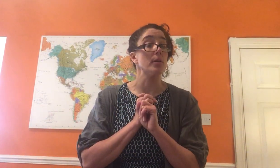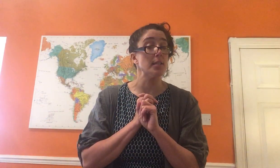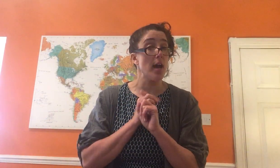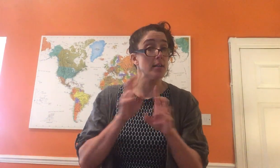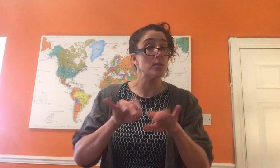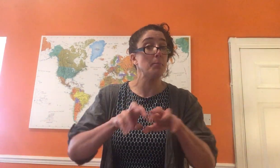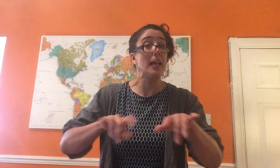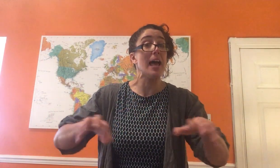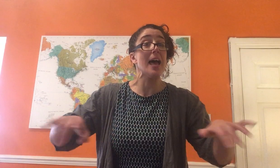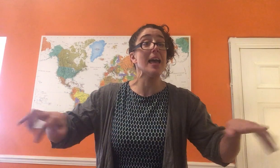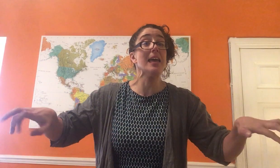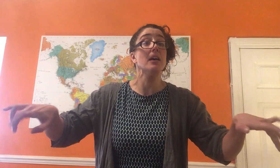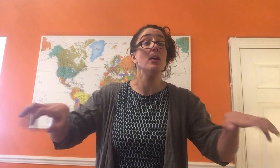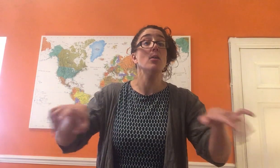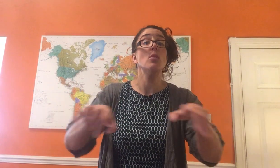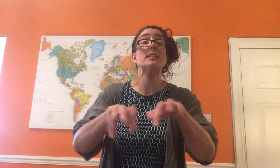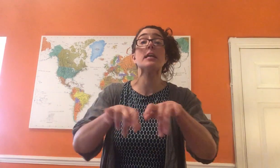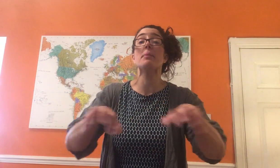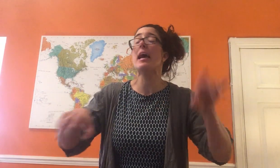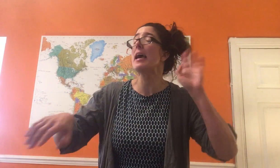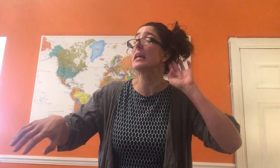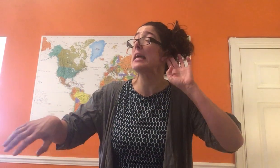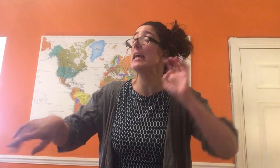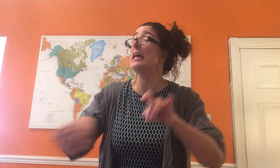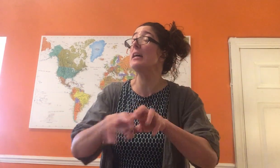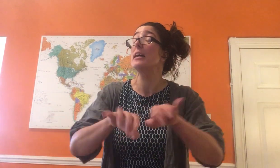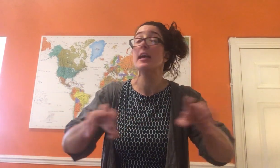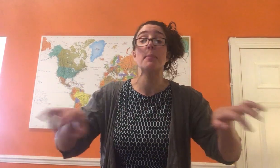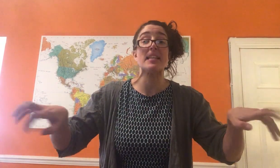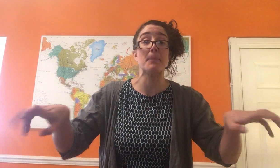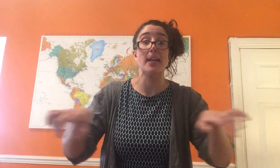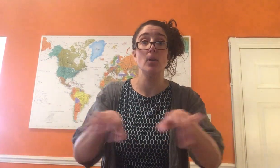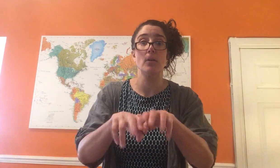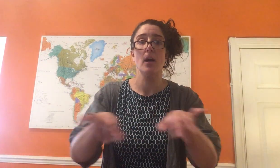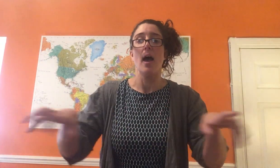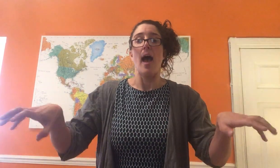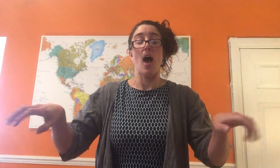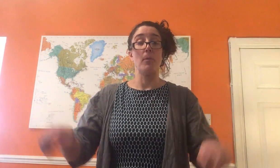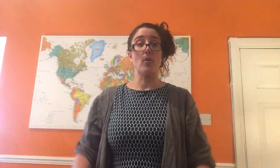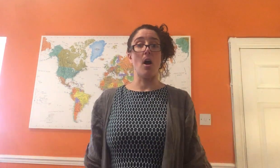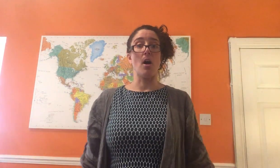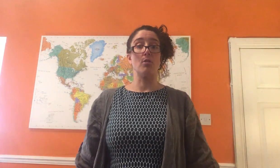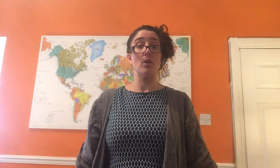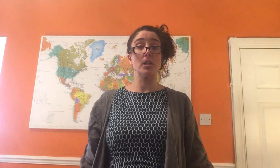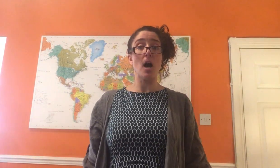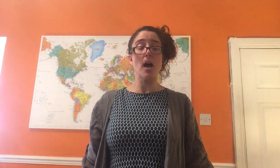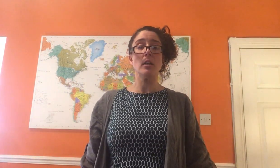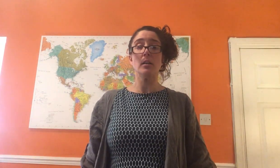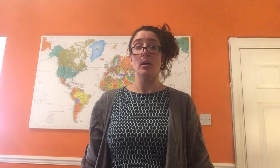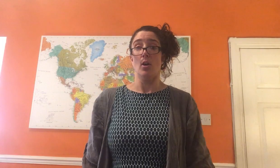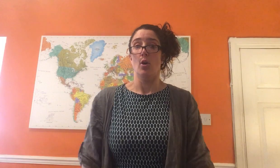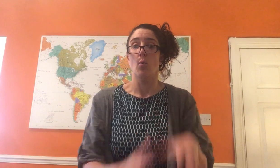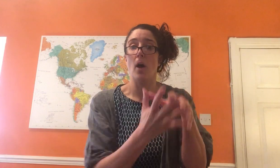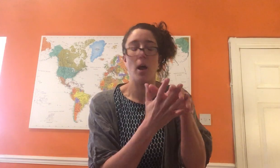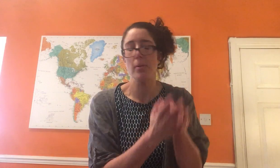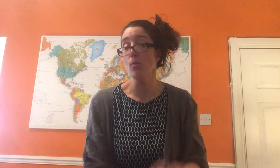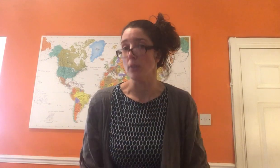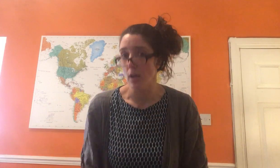What does the dinosaur play? What does he play? Can I hear you? He plays the piano. And we've got our crocodile. Oh no,